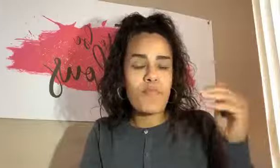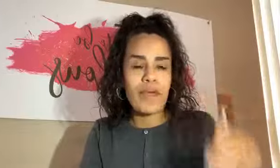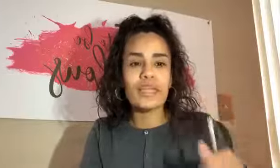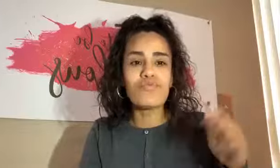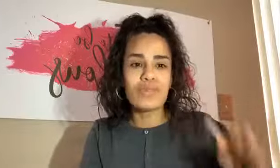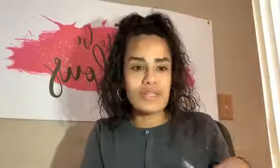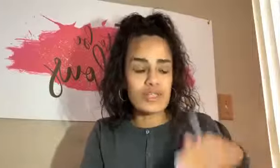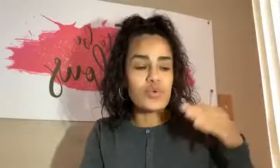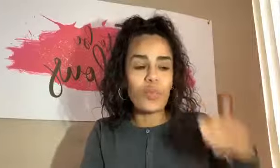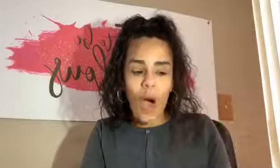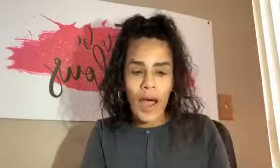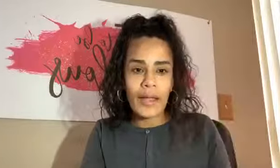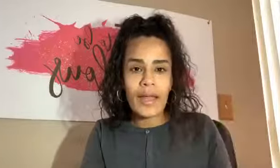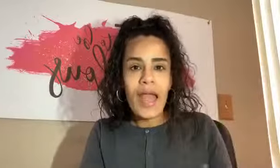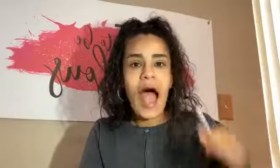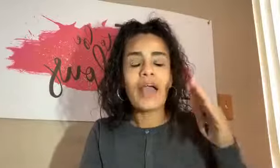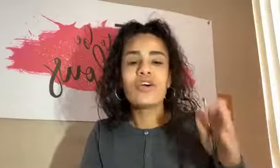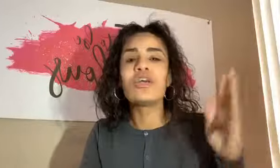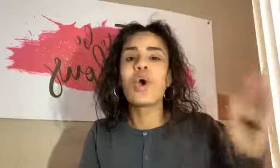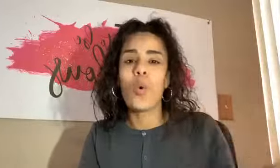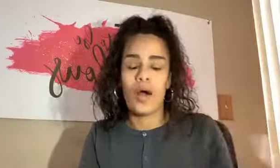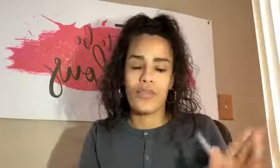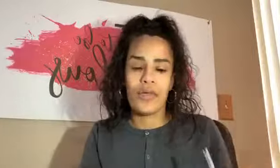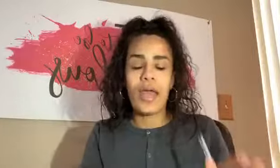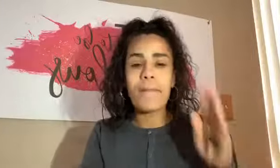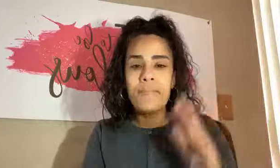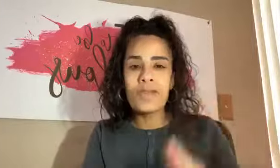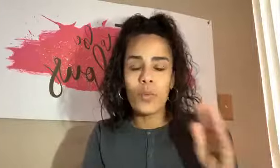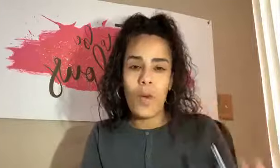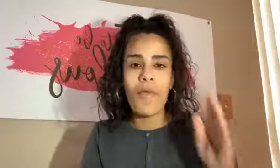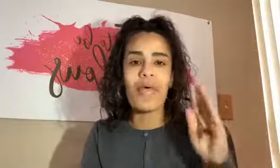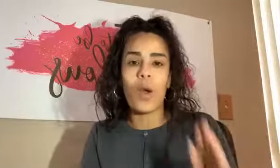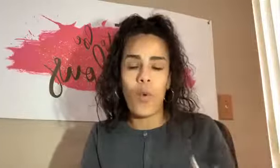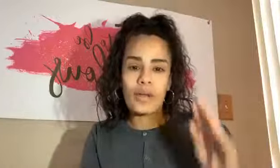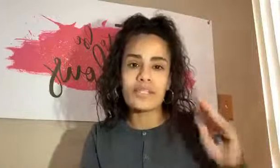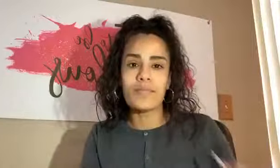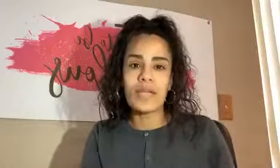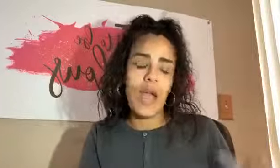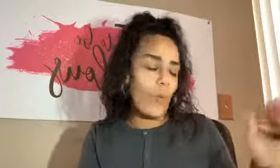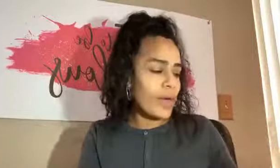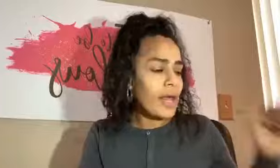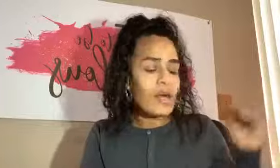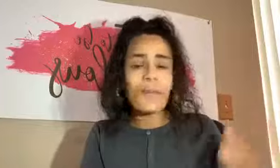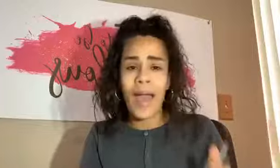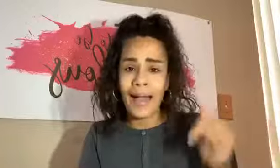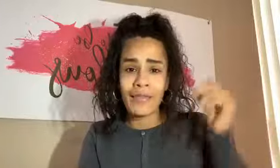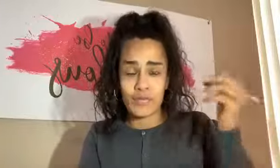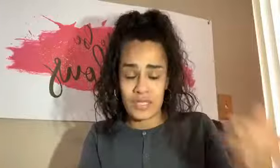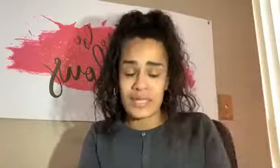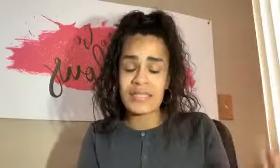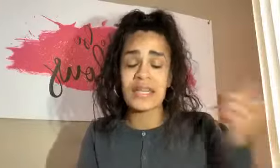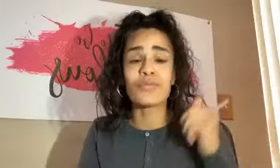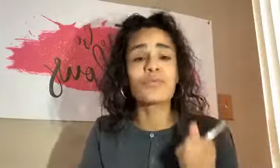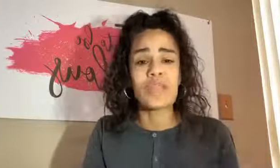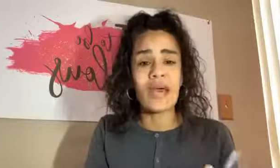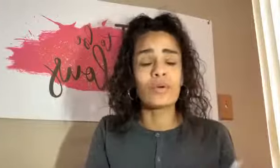many reasons why I couldn't go out there and be the woman that I wanted to be. And when I look back at those things that I wrote down,